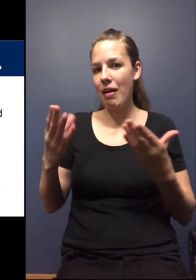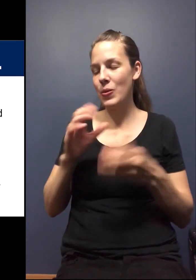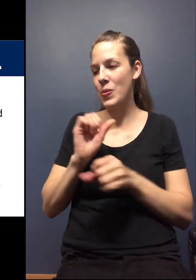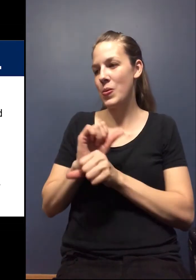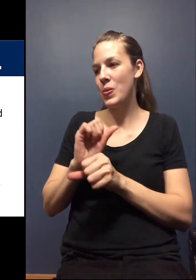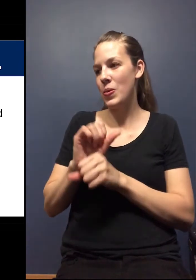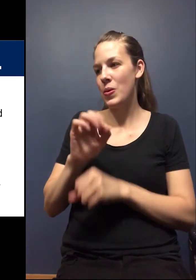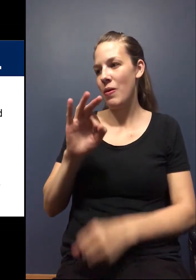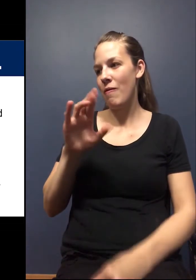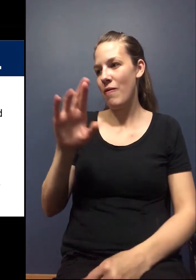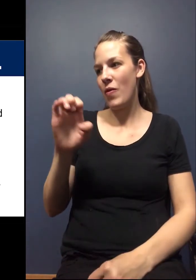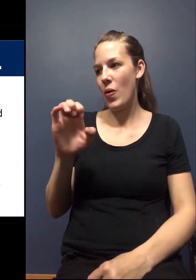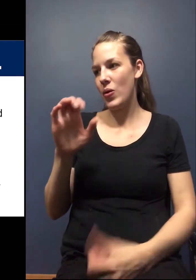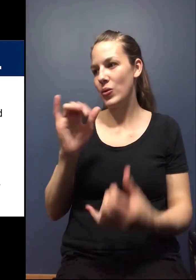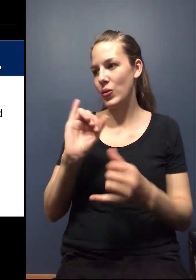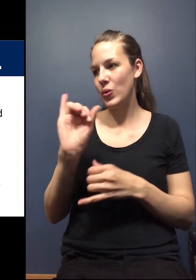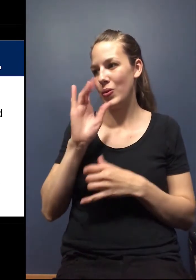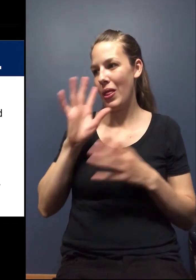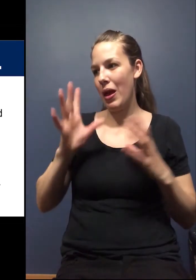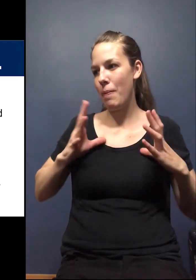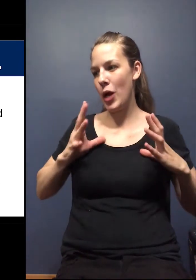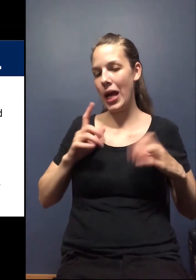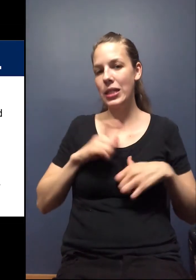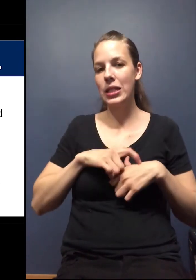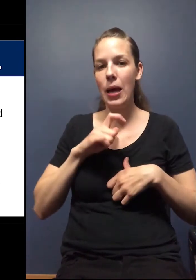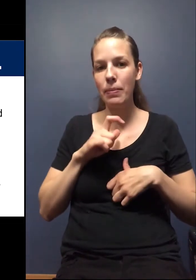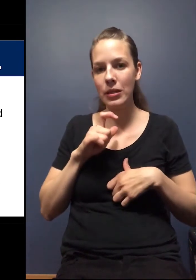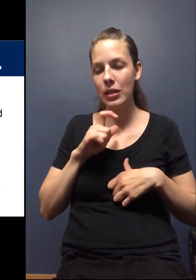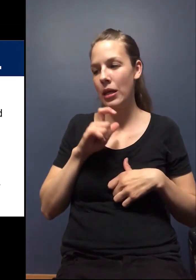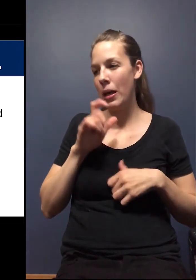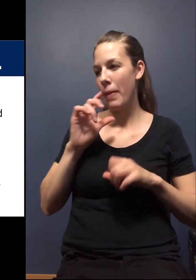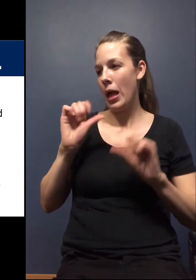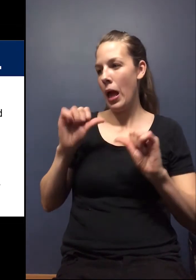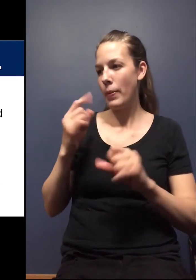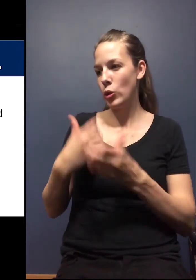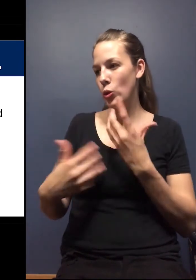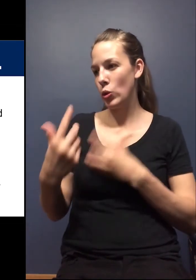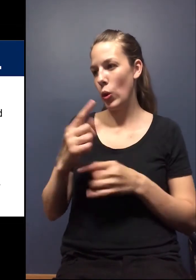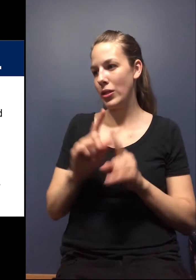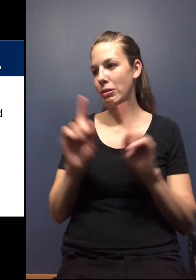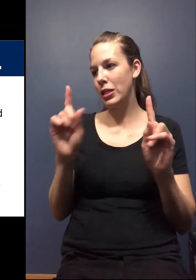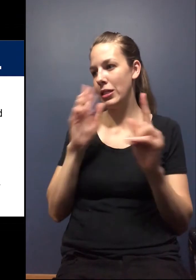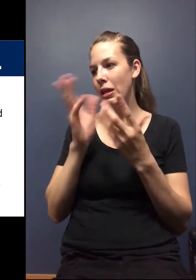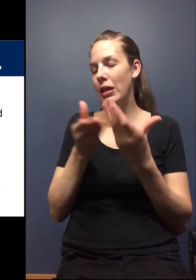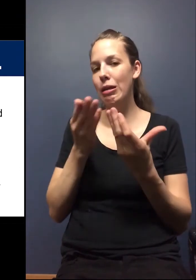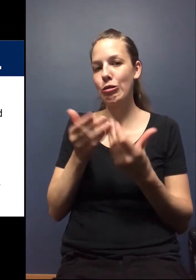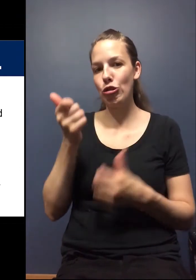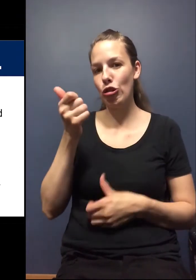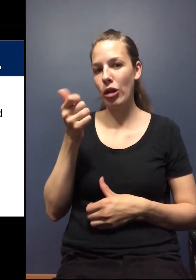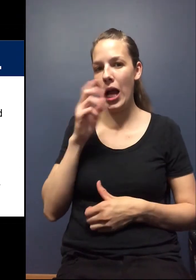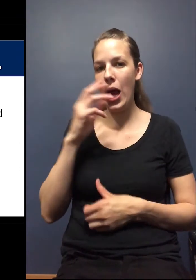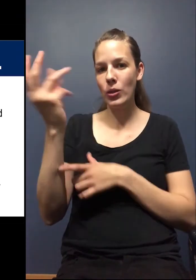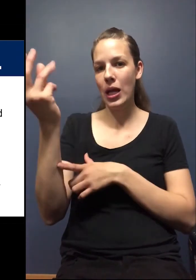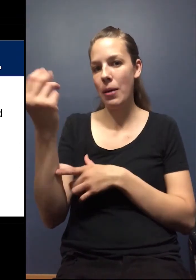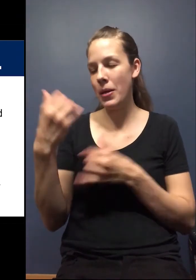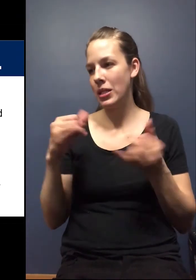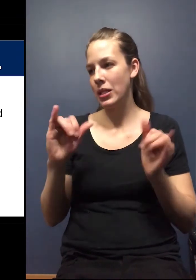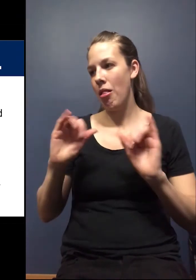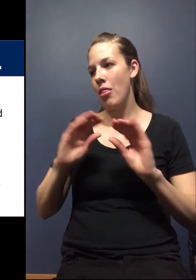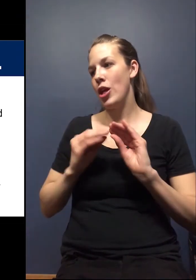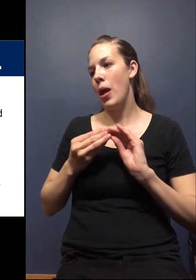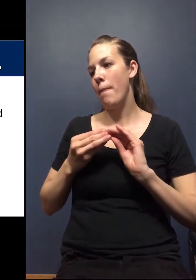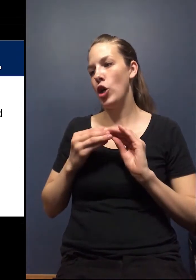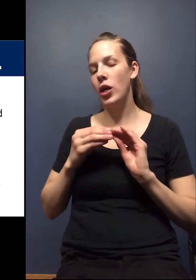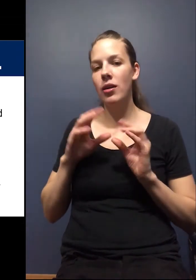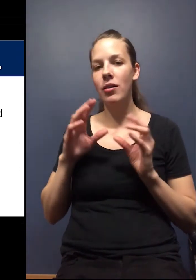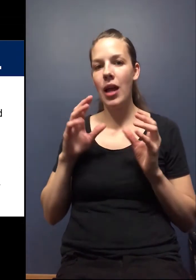workforce. Um, and so like break times and that, so being able to social distance is easier outside, but it's still the number in the